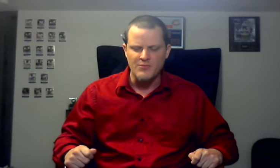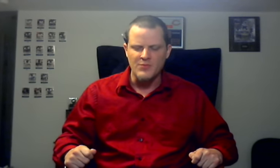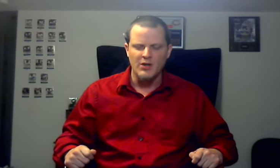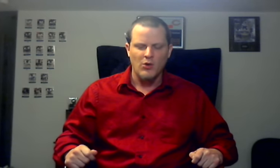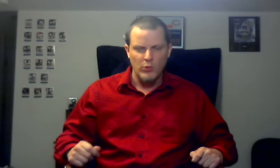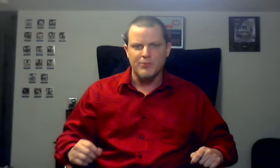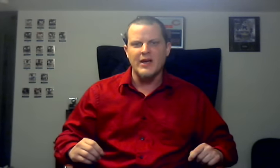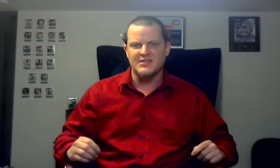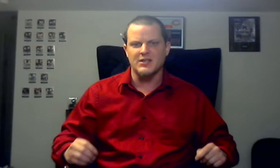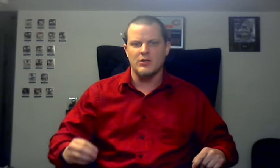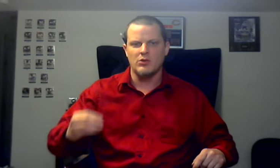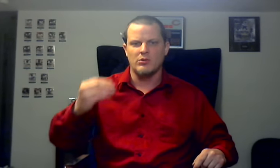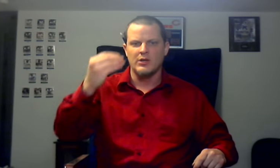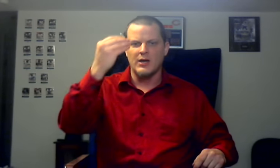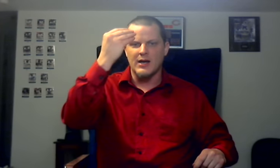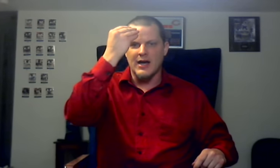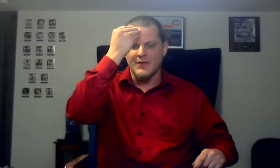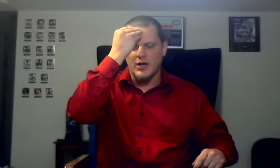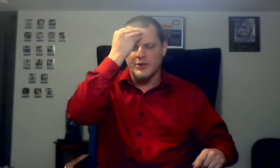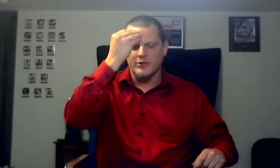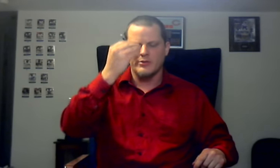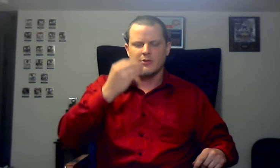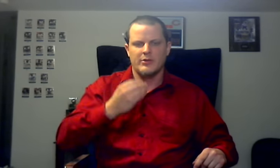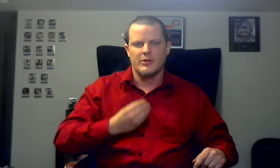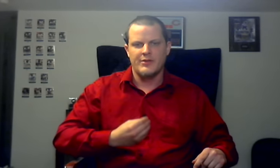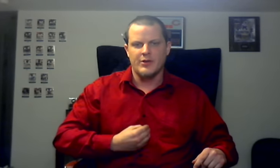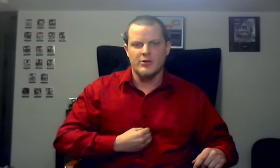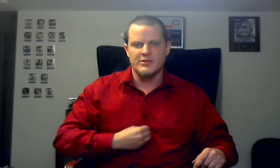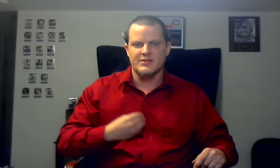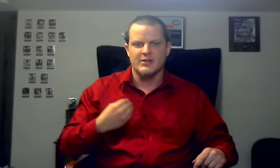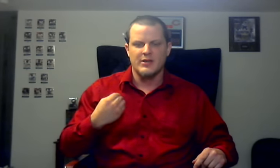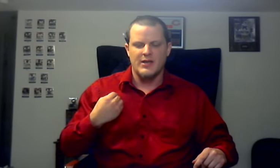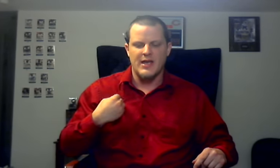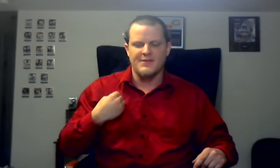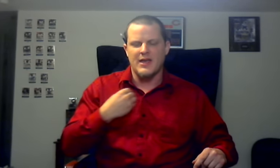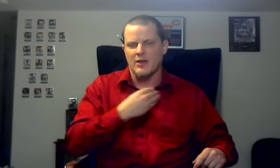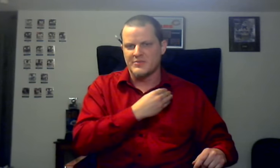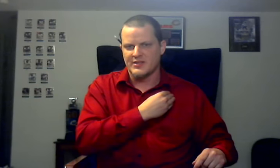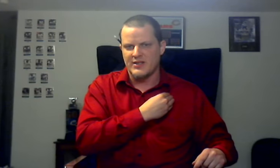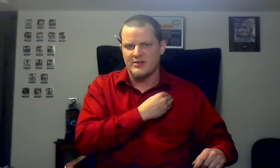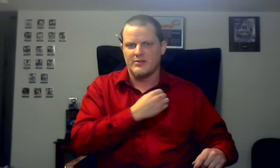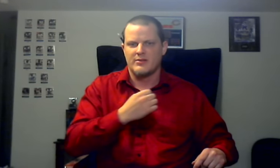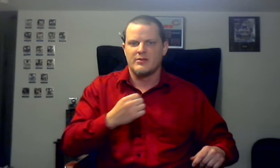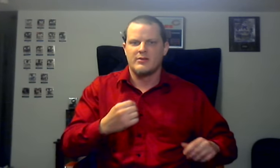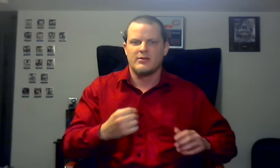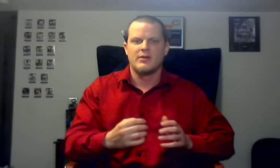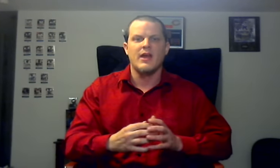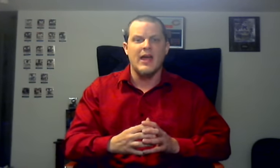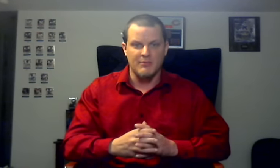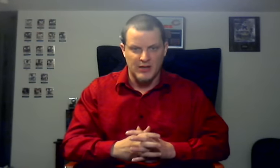We pray to you on the Hunter, the Hurst, and the Helmsley. Amen.